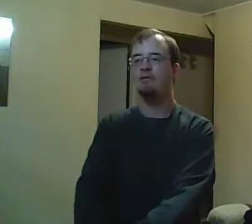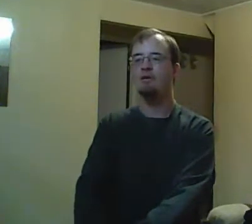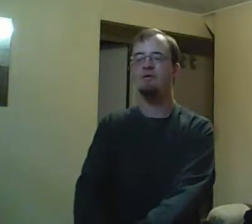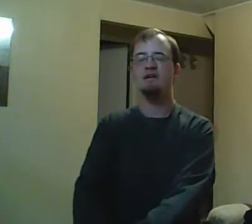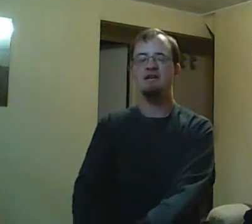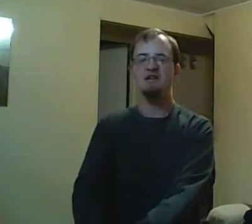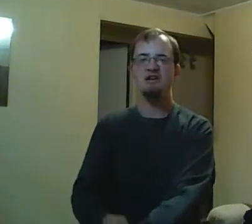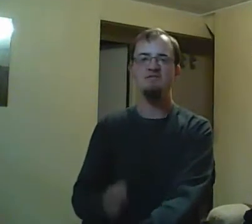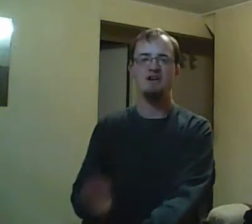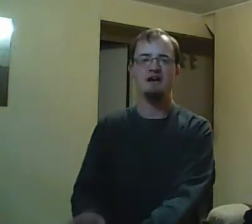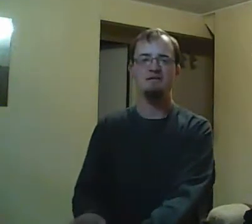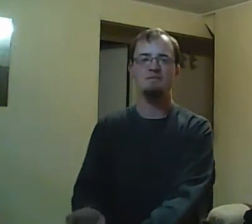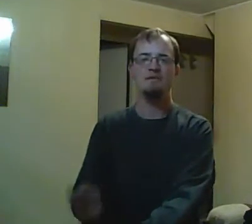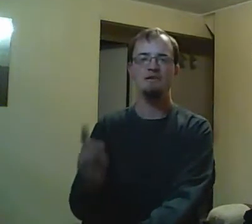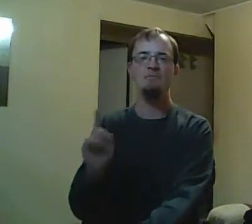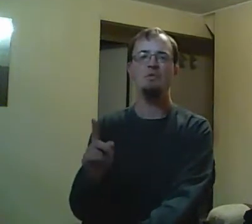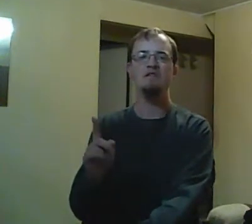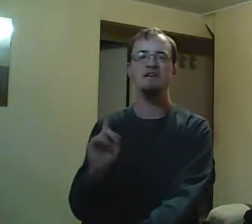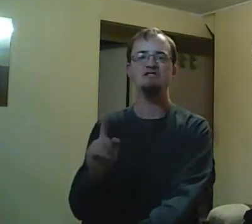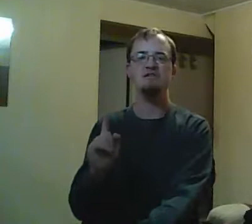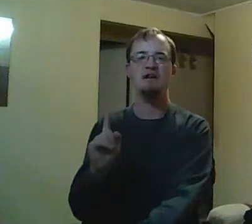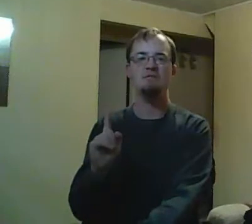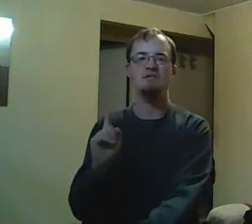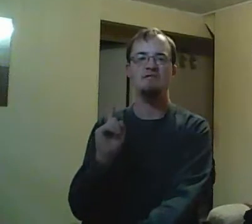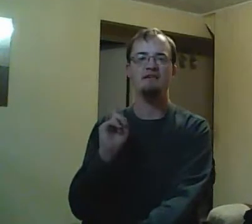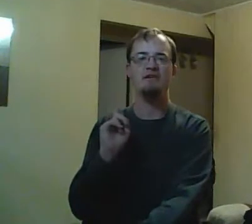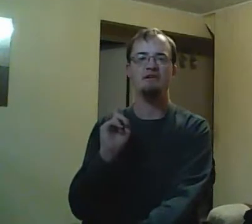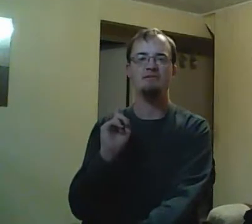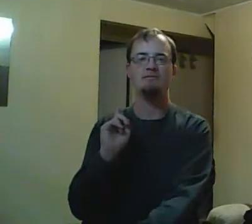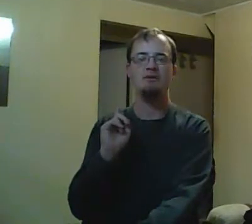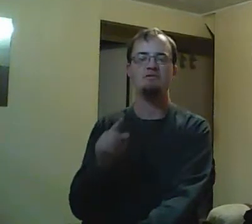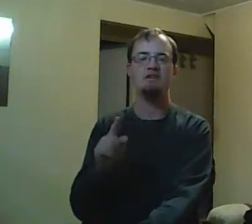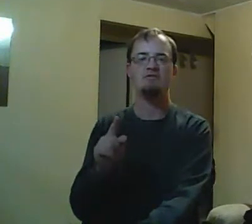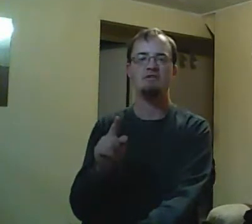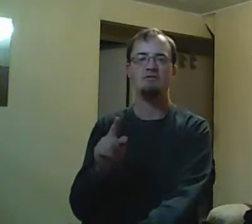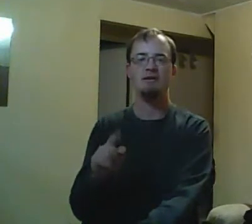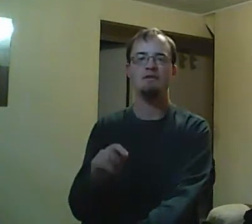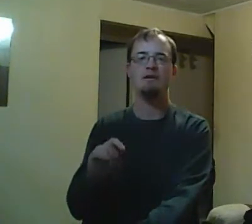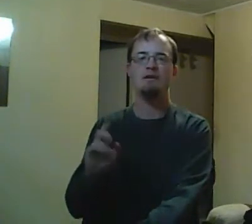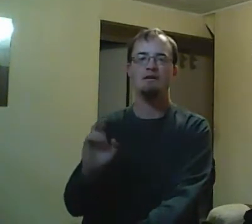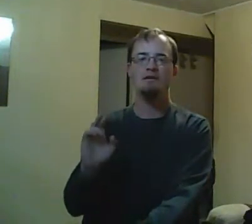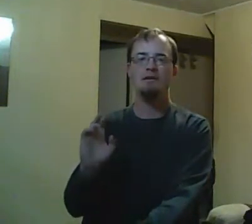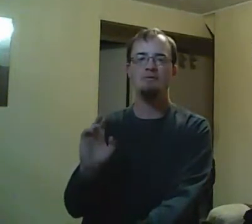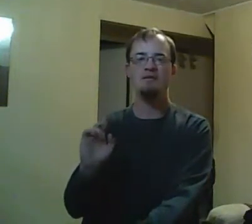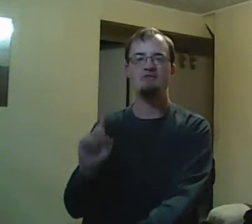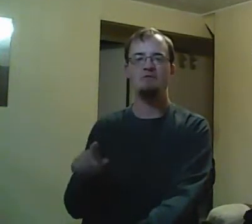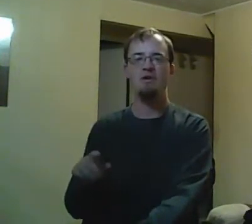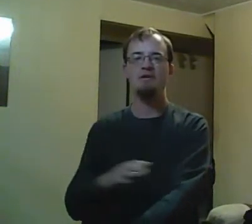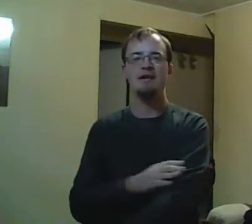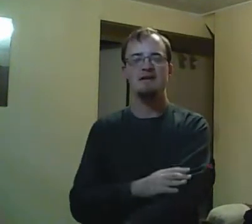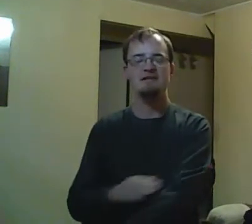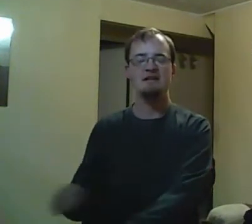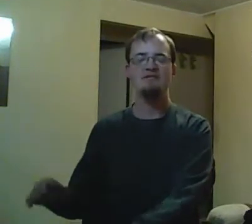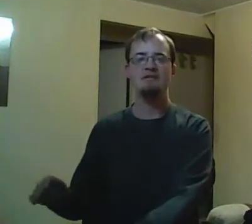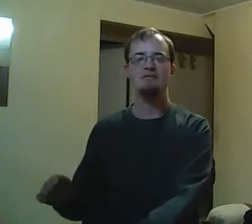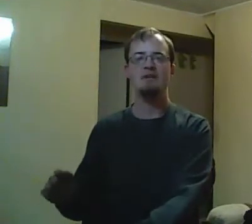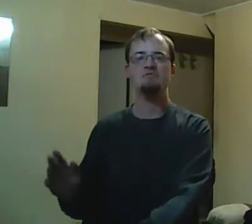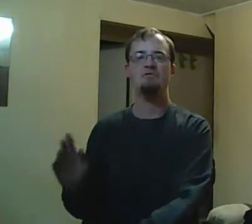JT and Danny. I doubt they were the only two classmates to put things on Toby because, you know, Toby was friends with a